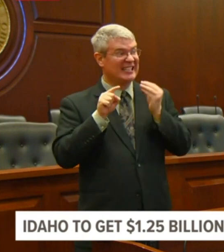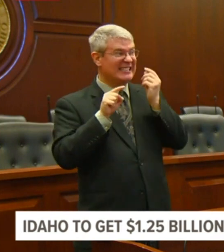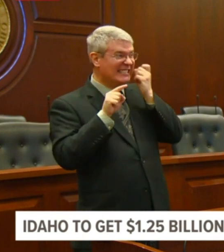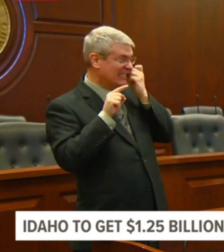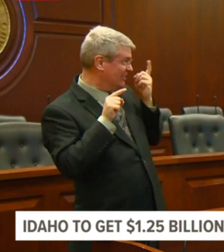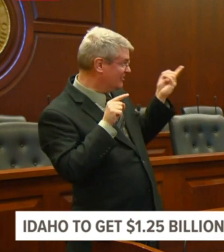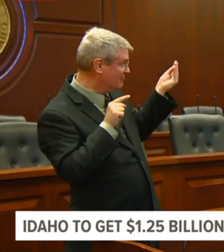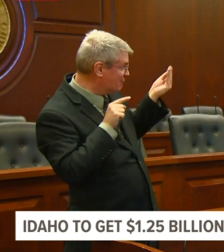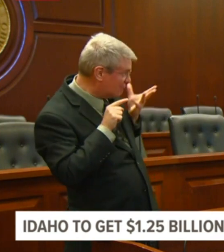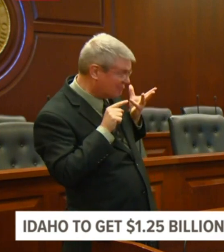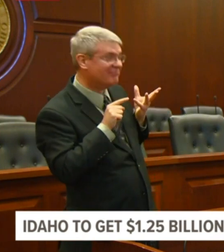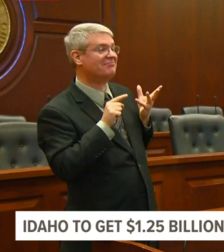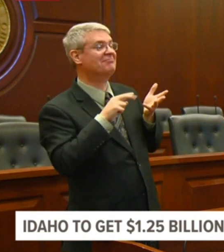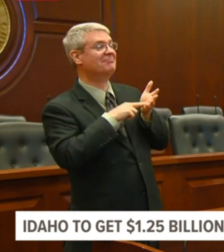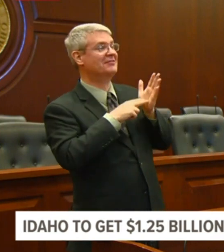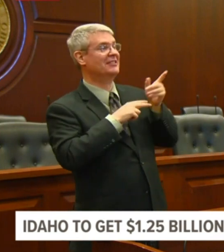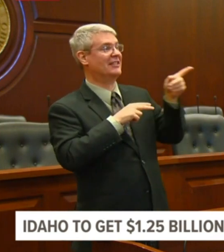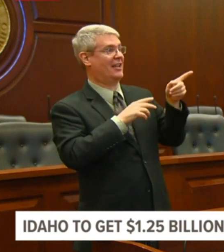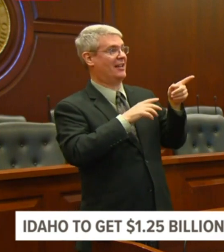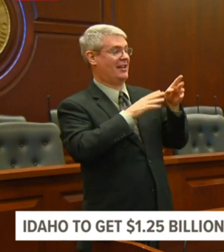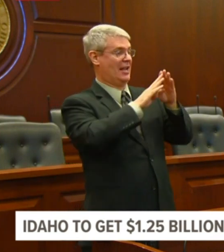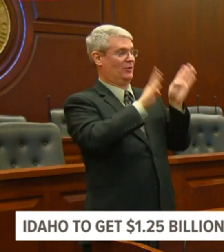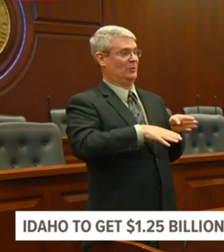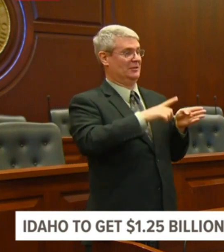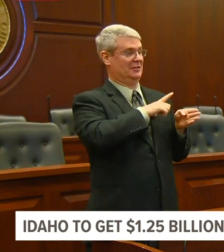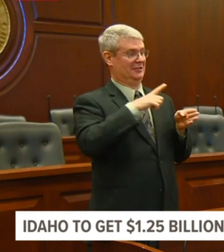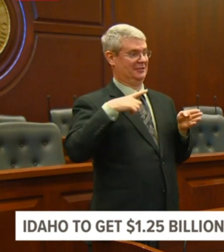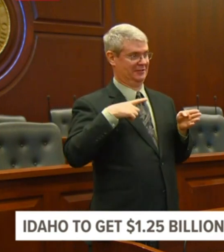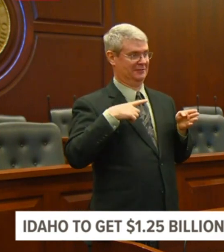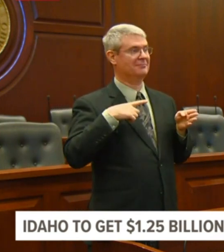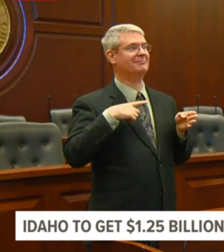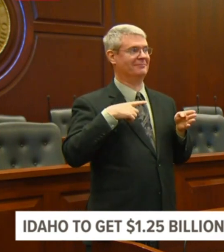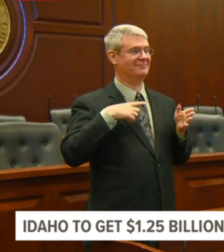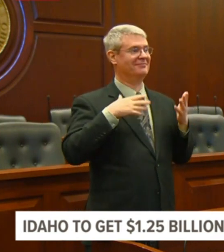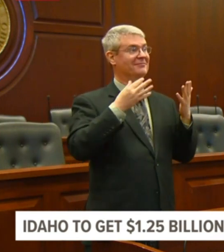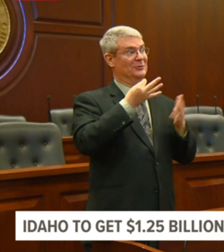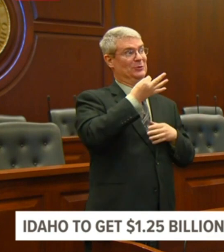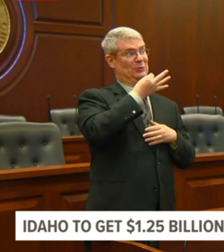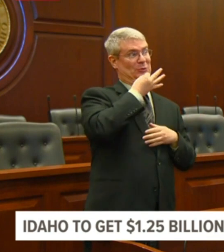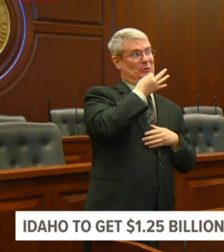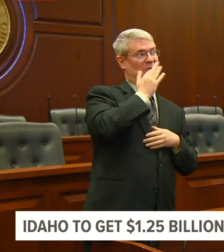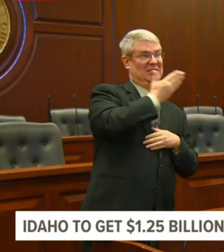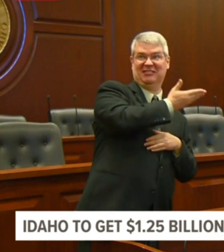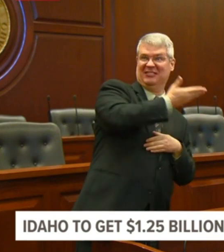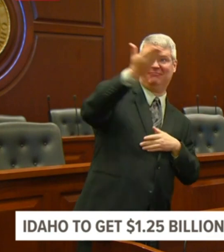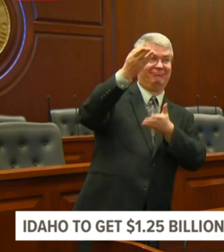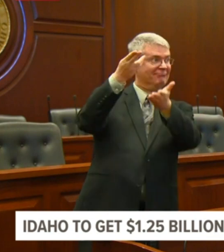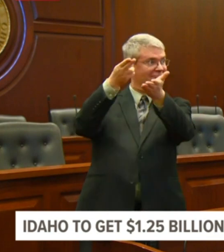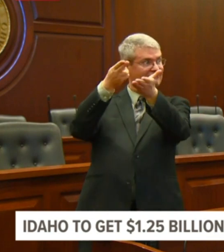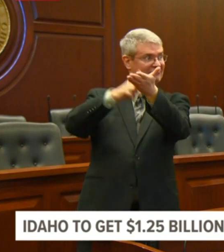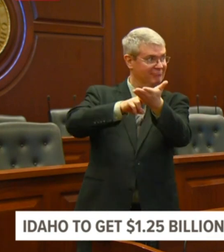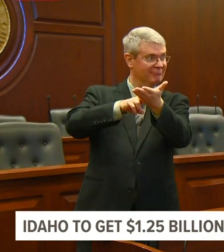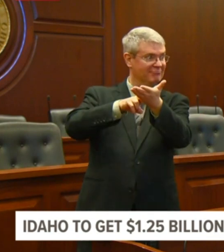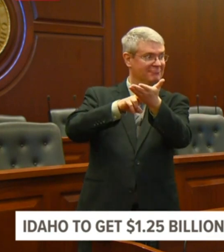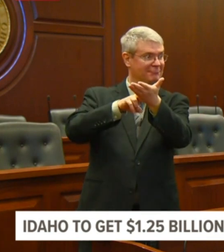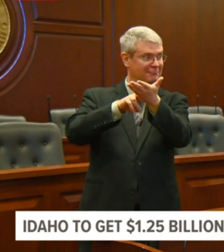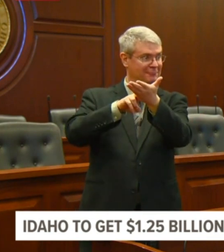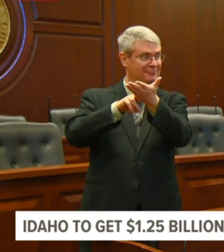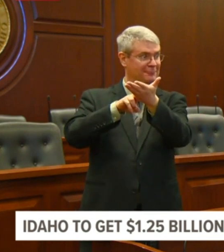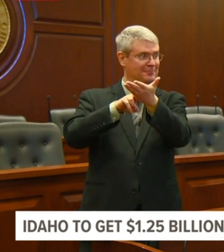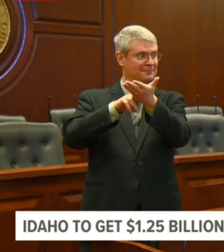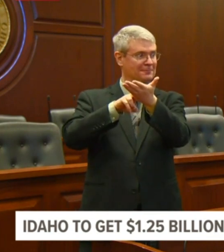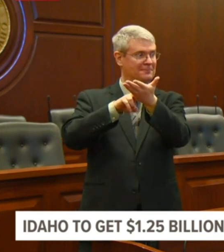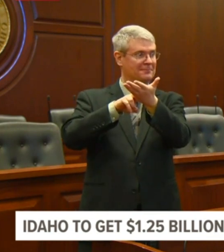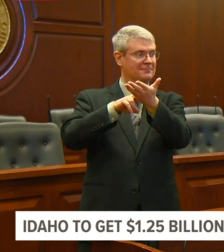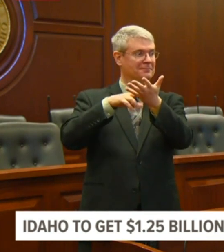in short order, it will go to the White House for signature. The nature of this crisis is different than any of the SBAs has ever